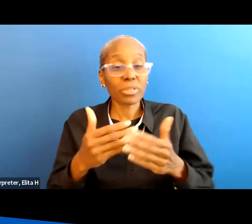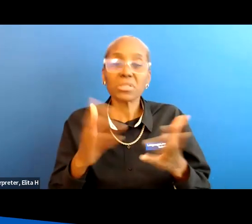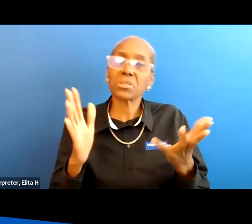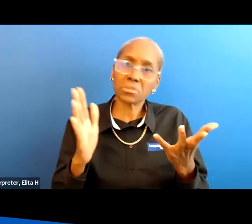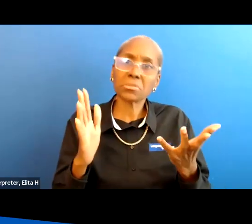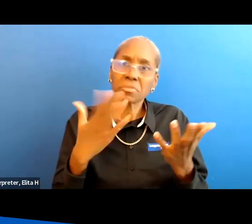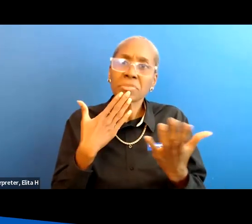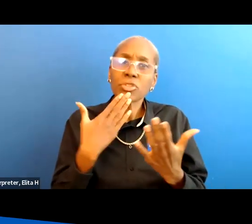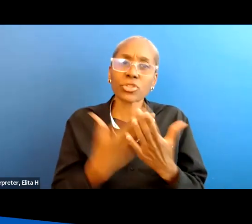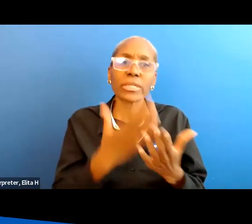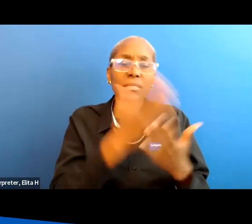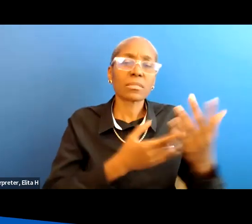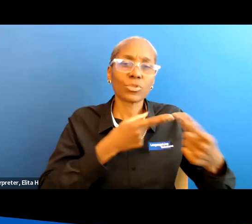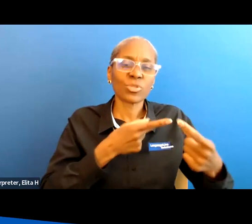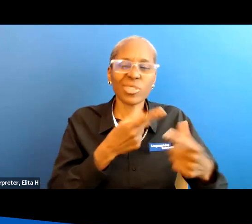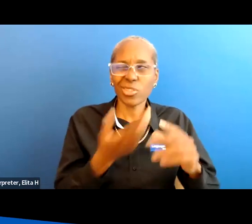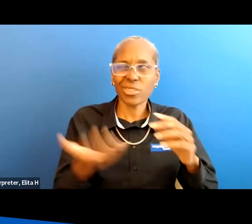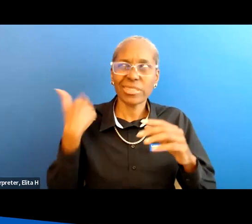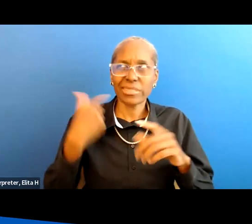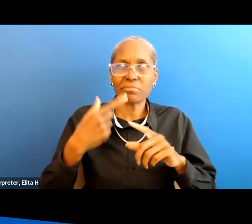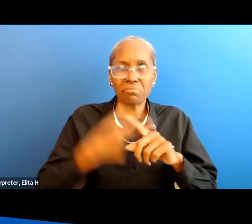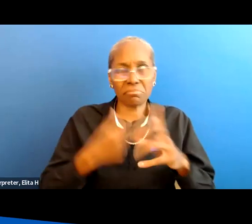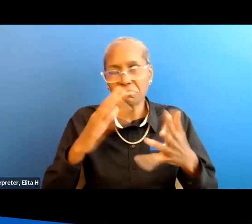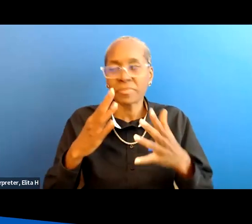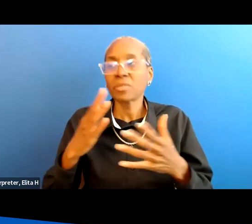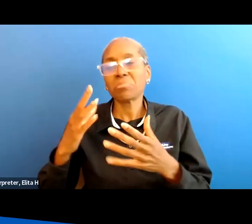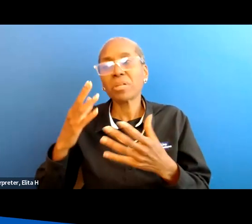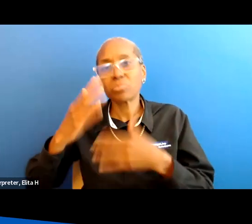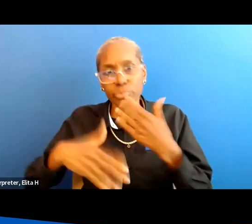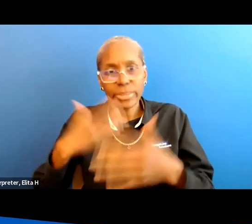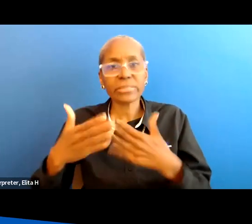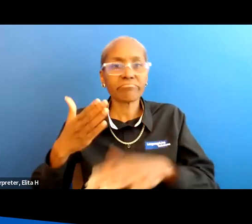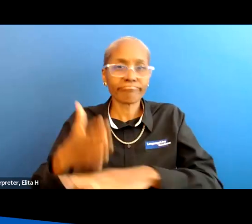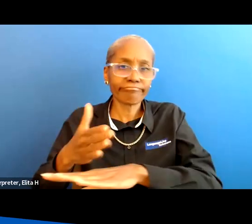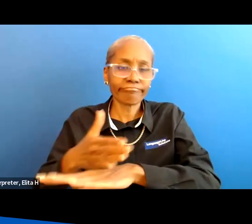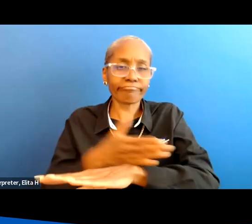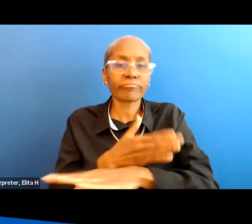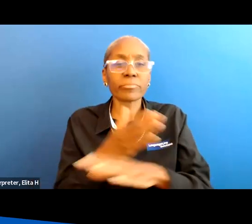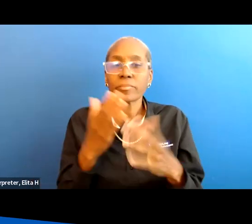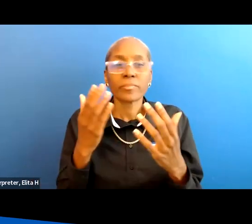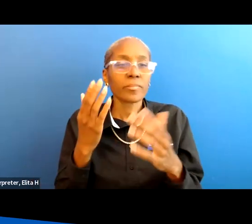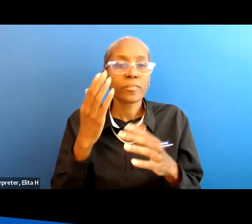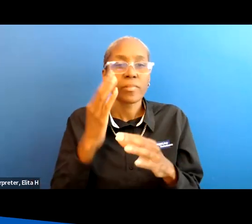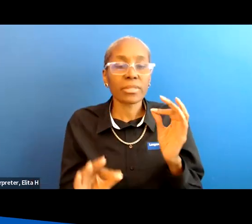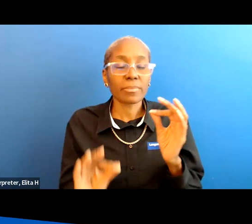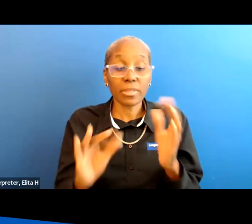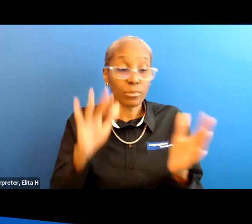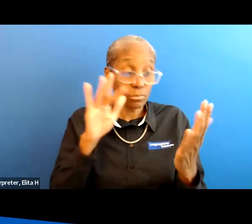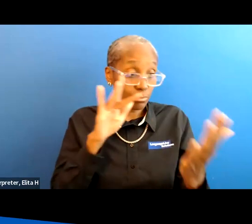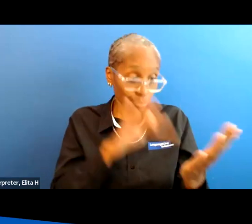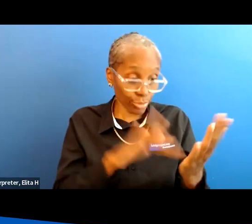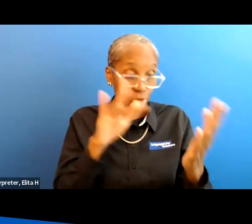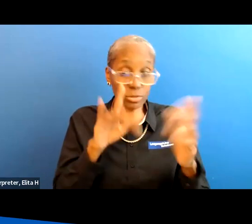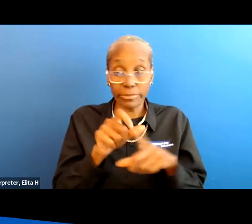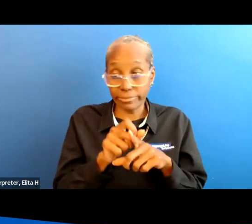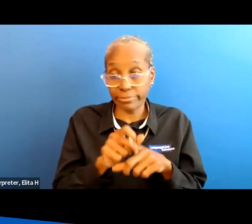good we were having some trouble i think earlier on but the process is really very good now so just um press that button if you have